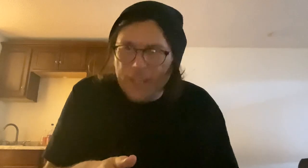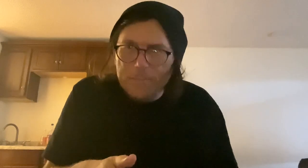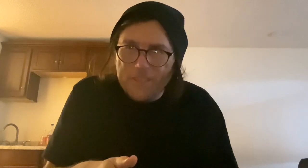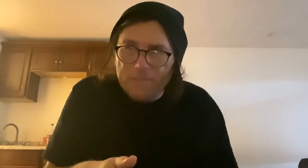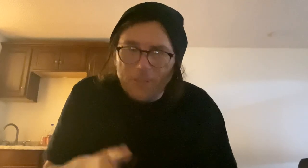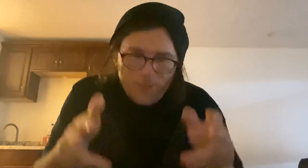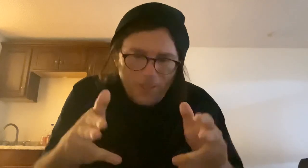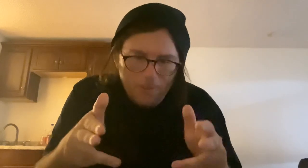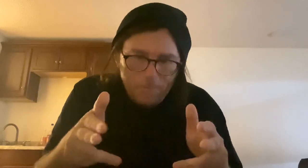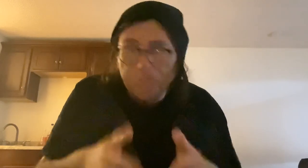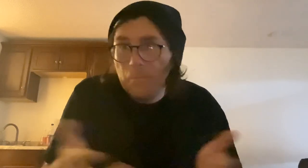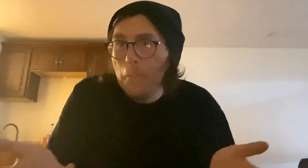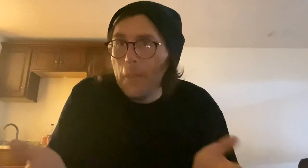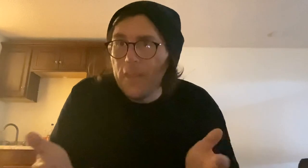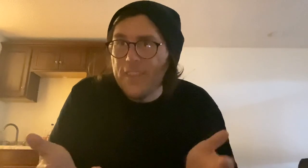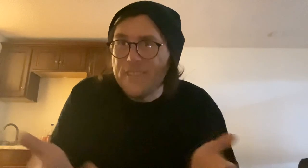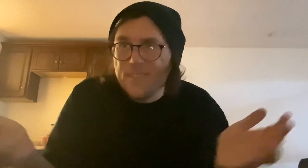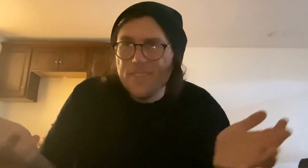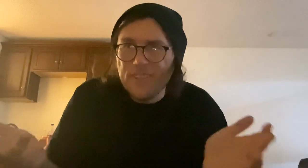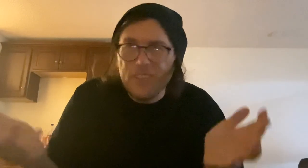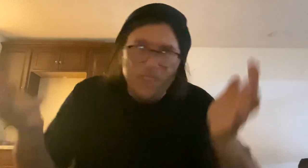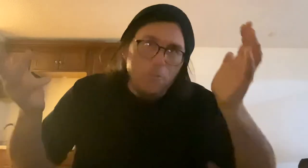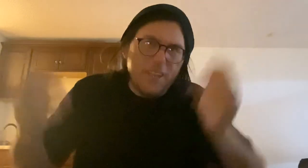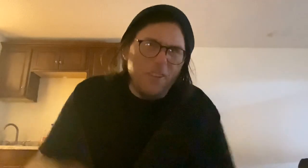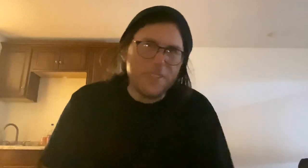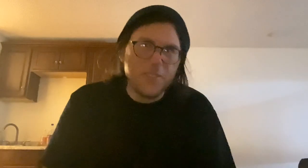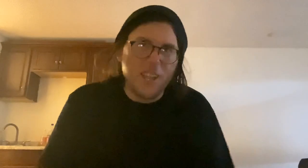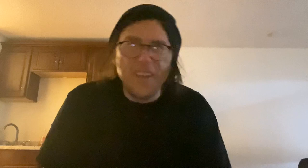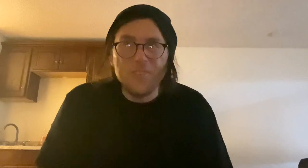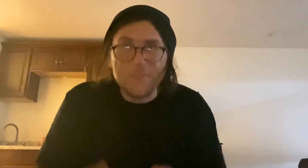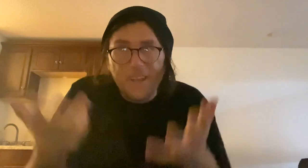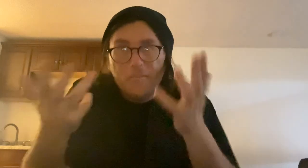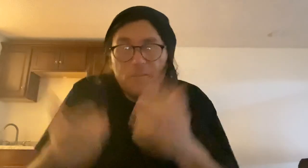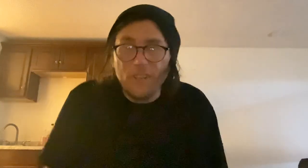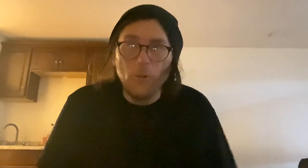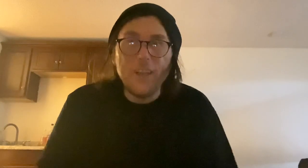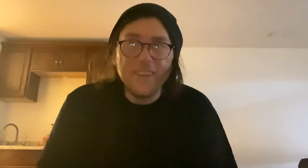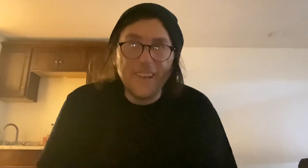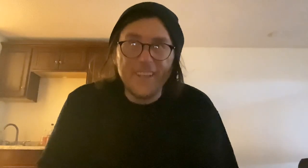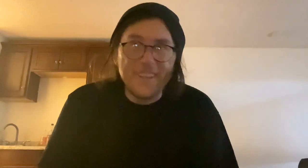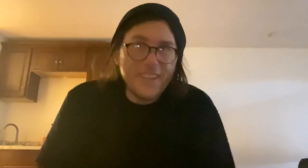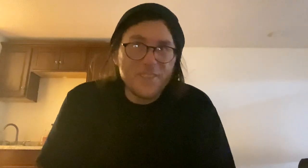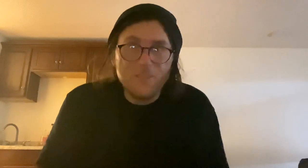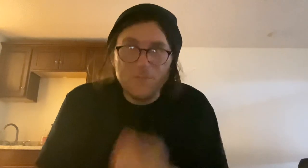becomes difficult. So, this, some would say, it's a cheat. Others, like, you know what? It's useful.